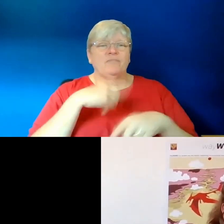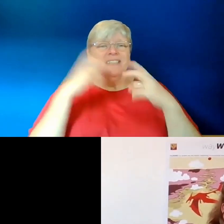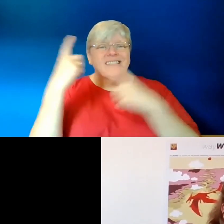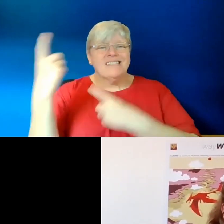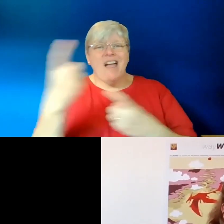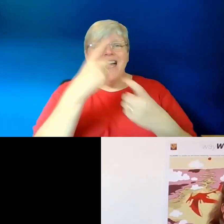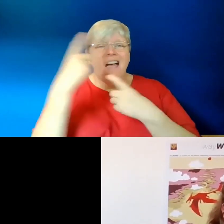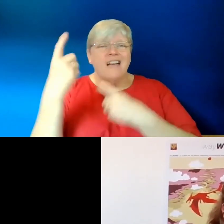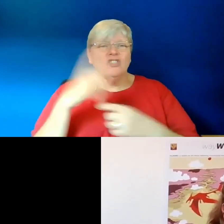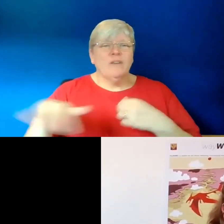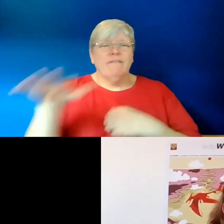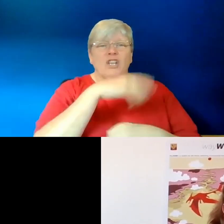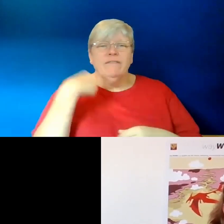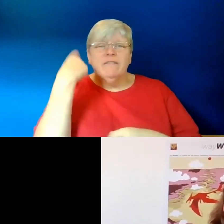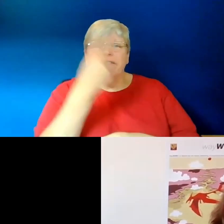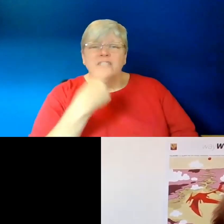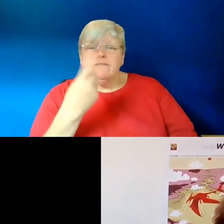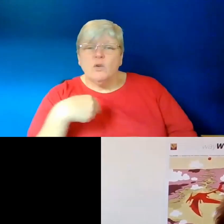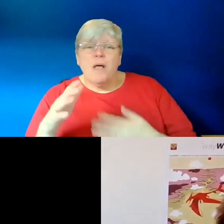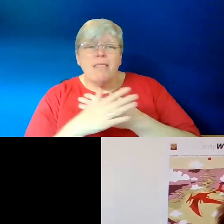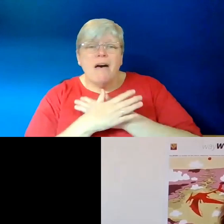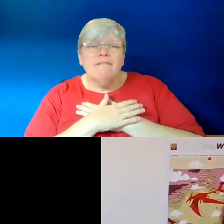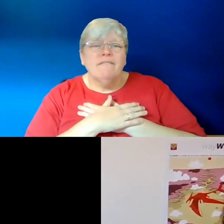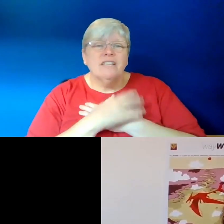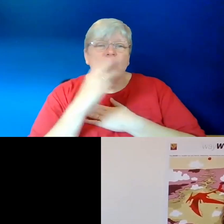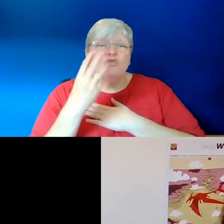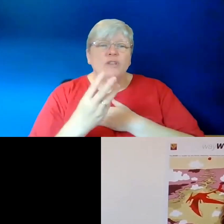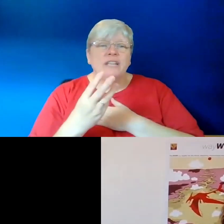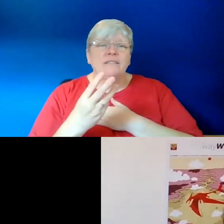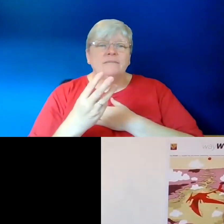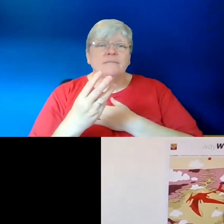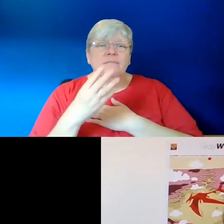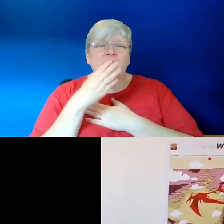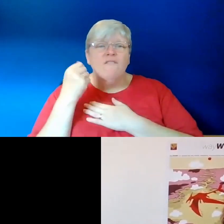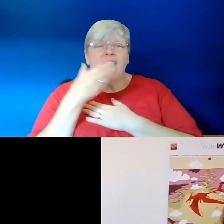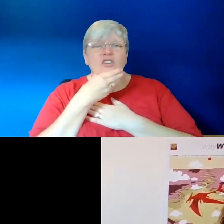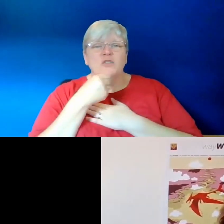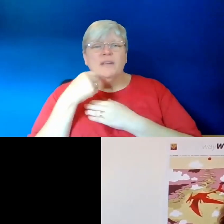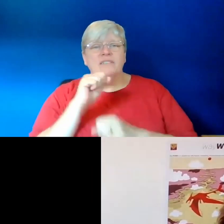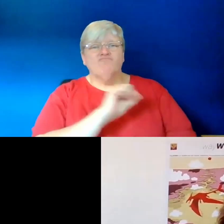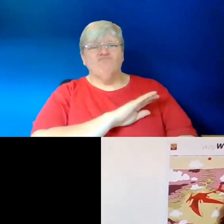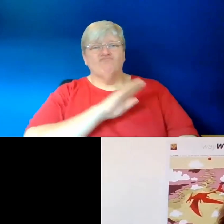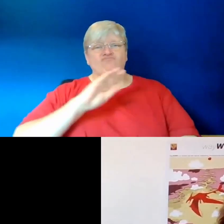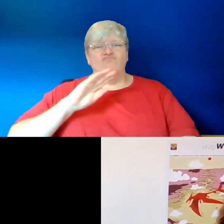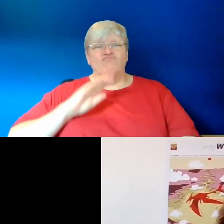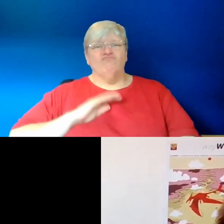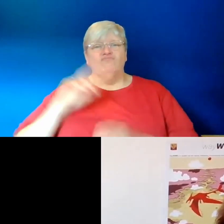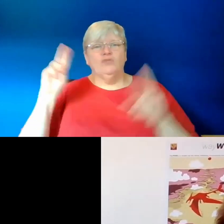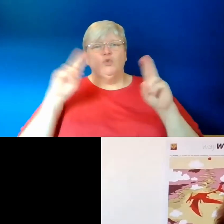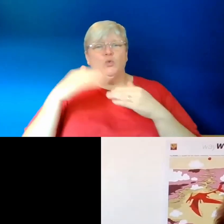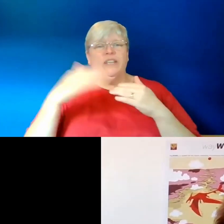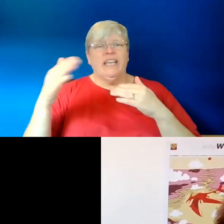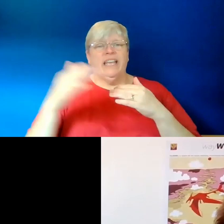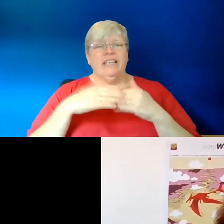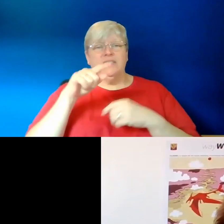of someone she loved. 7. Frenchman who guarded Ballonwy's school gates when